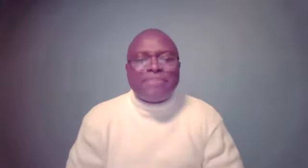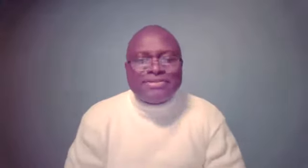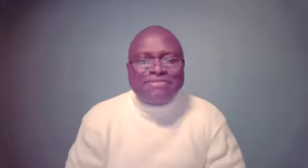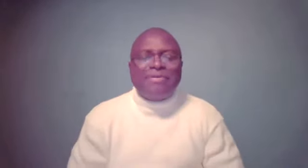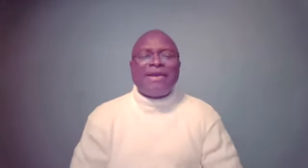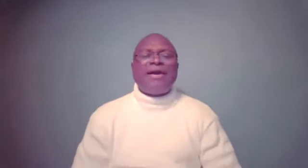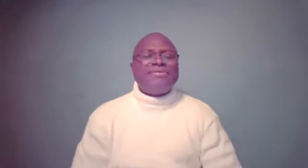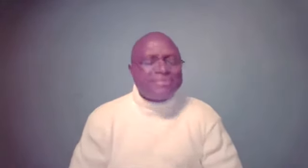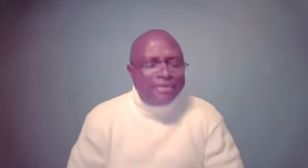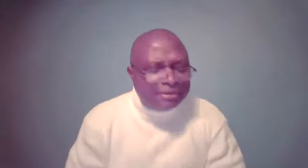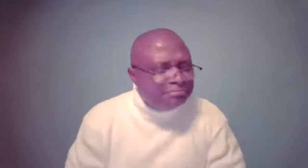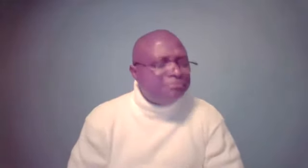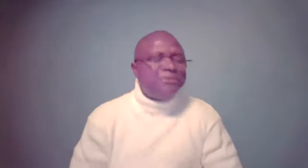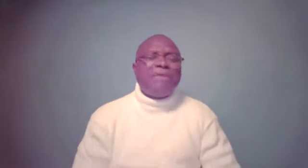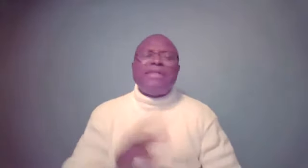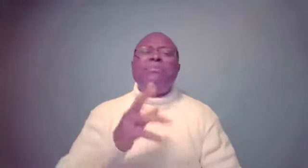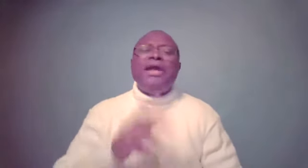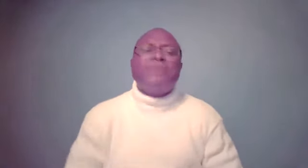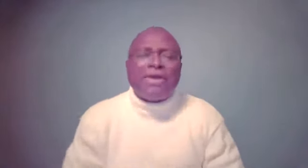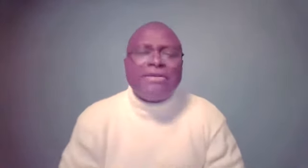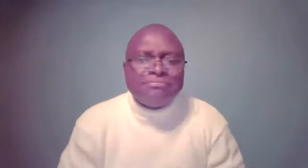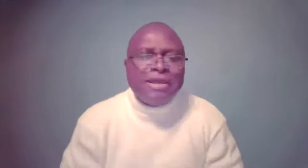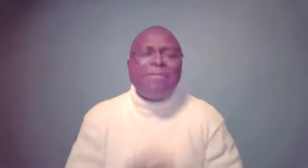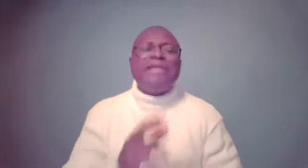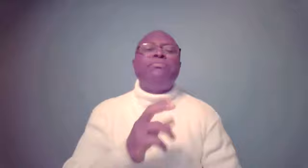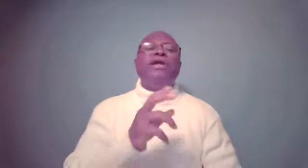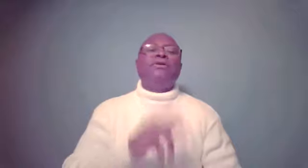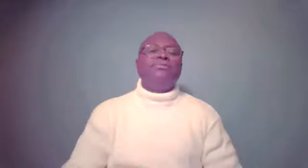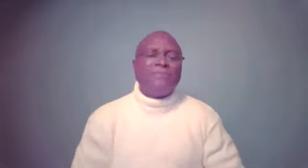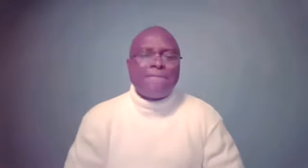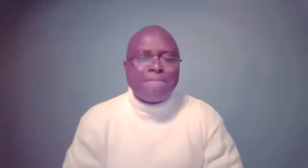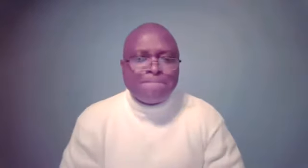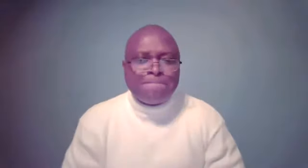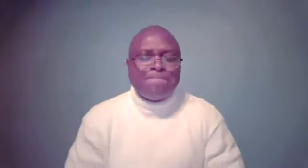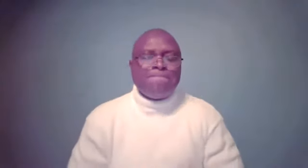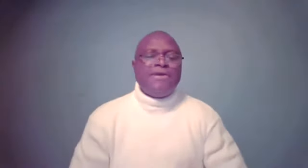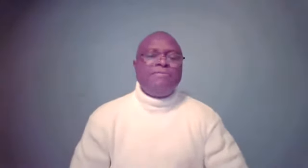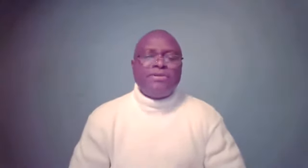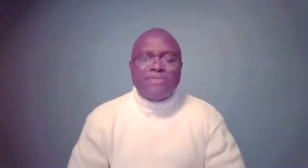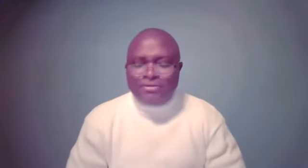present Rebecca as, you know, a manipulator, right? A manipulator. And they present